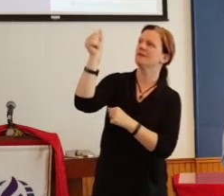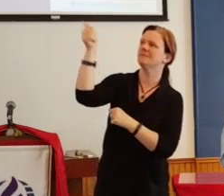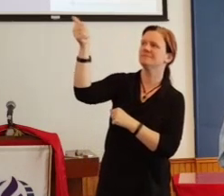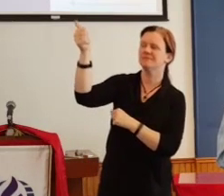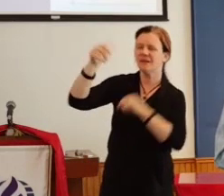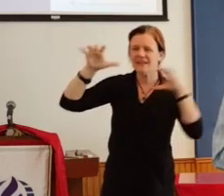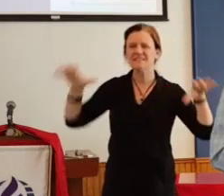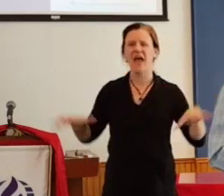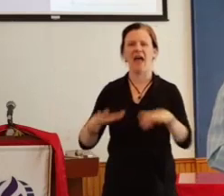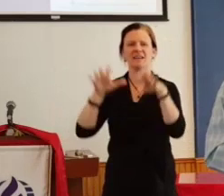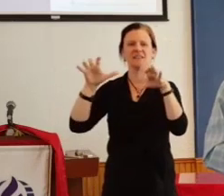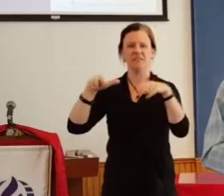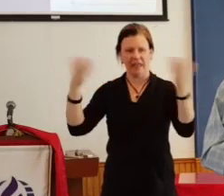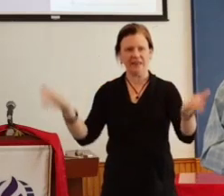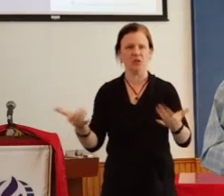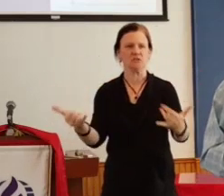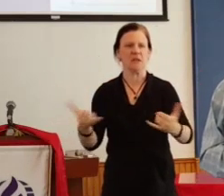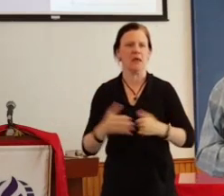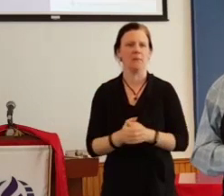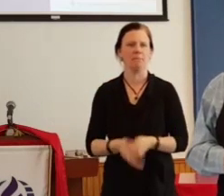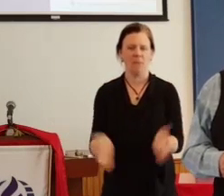and present. Amen. Amen.